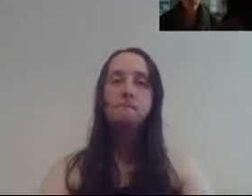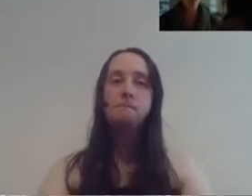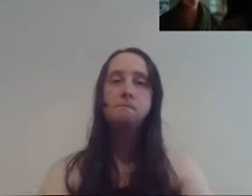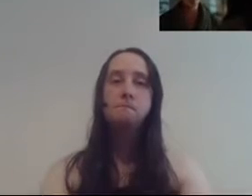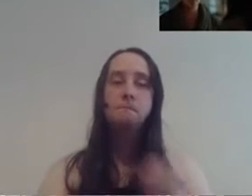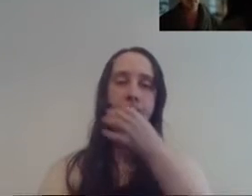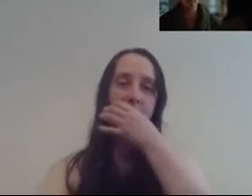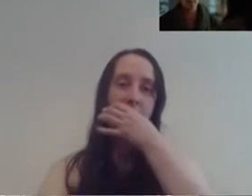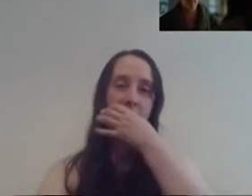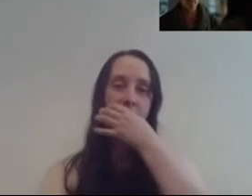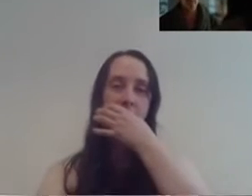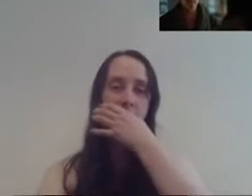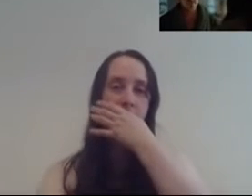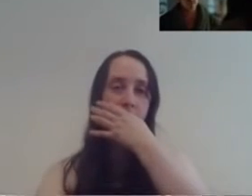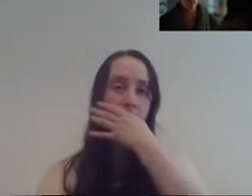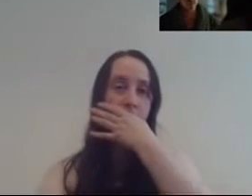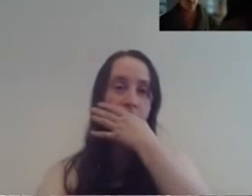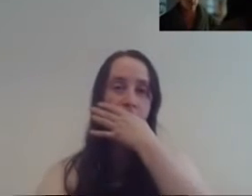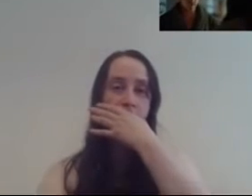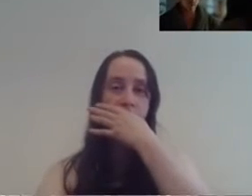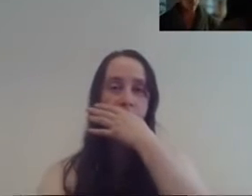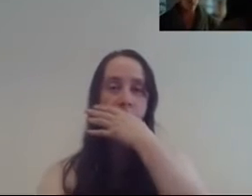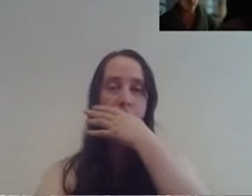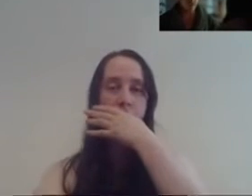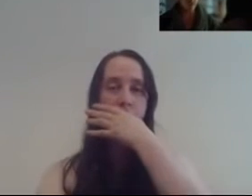I'm sorry I've been thinking about that